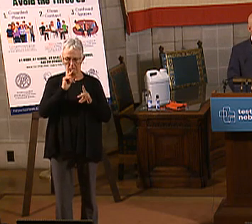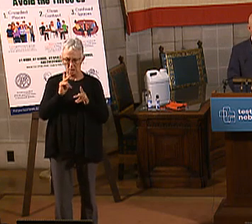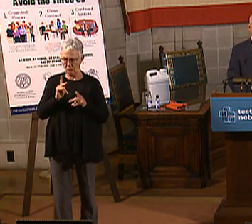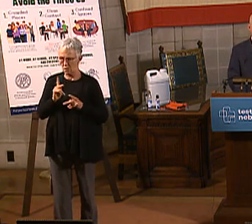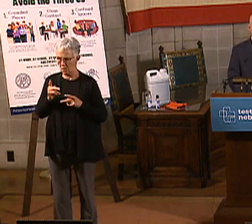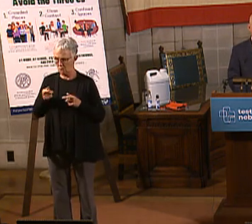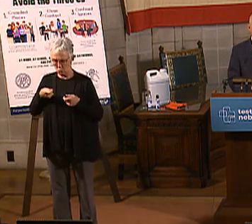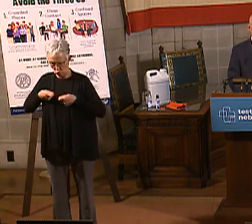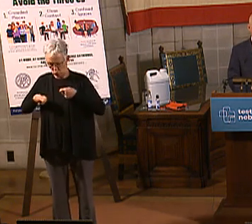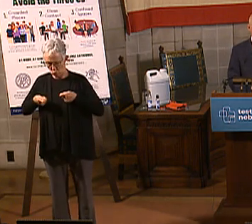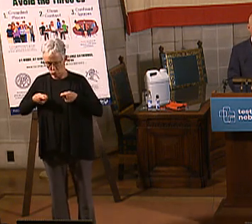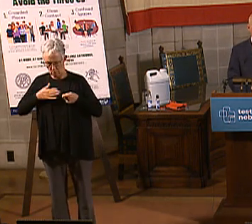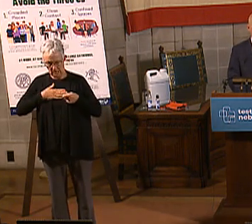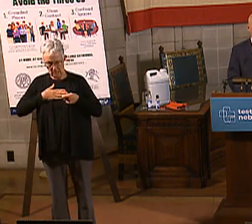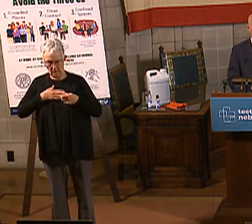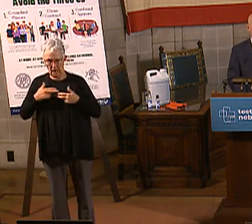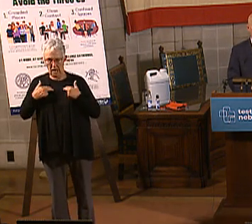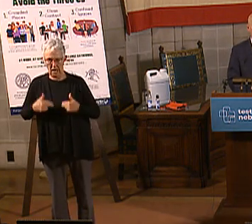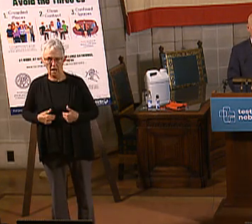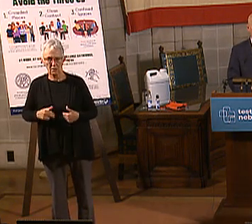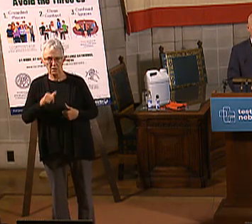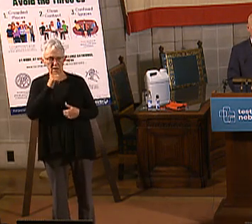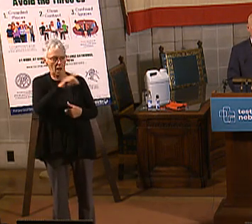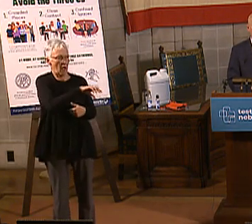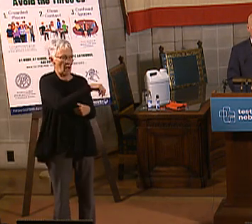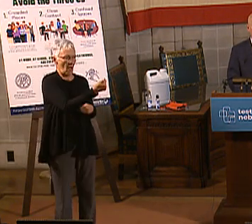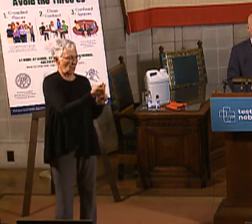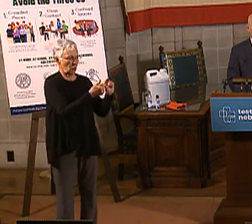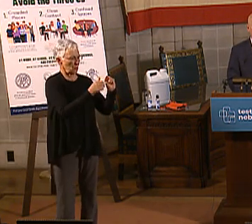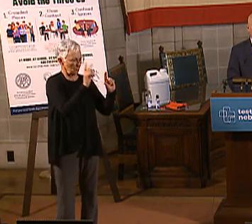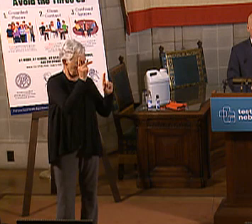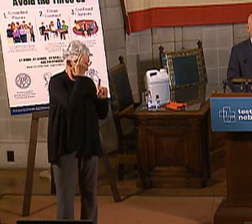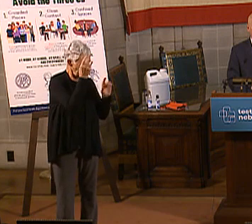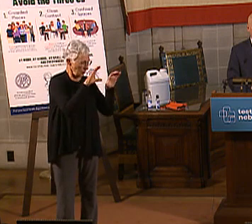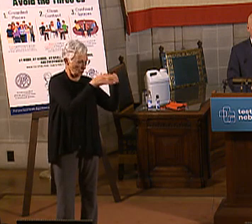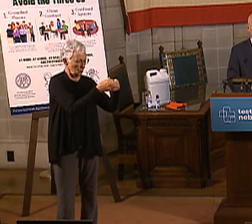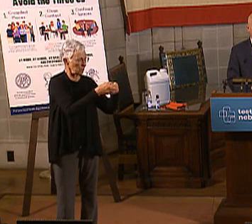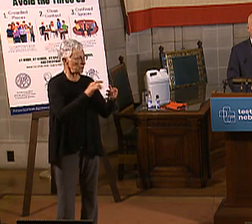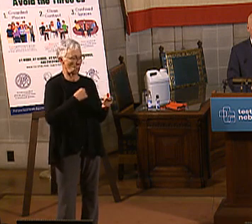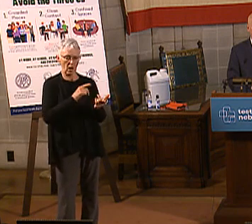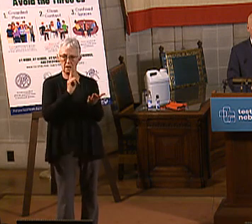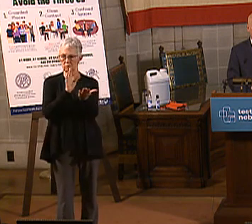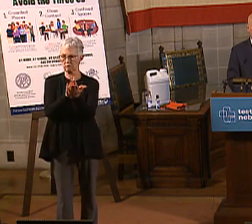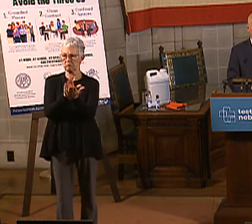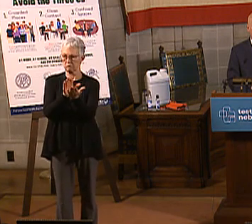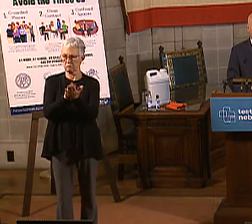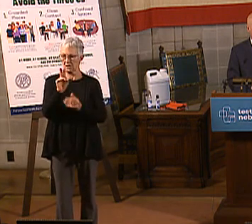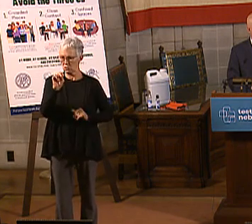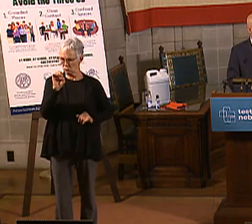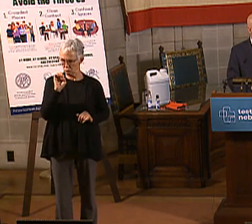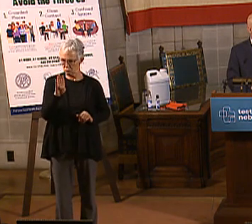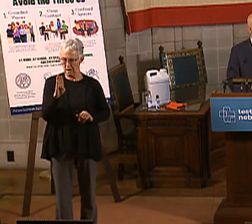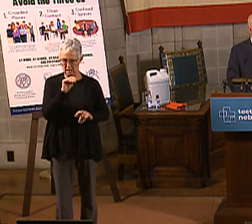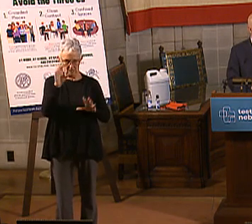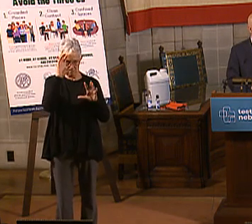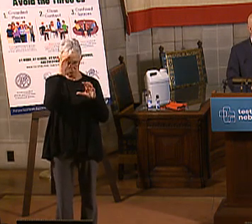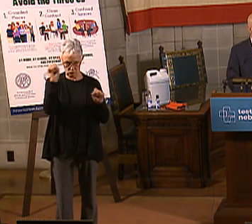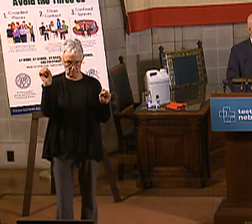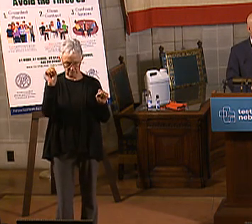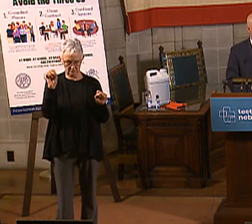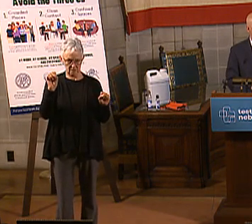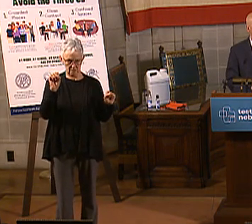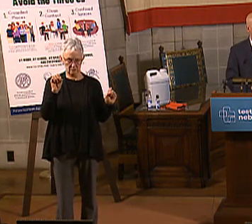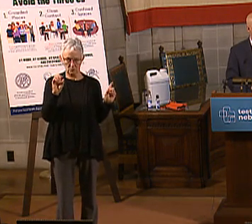not special interest groups. I applaud Governor Ricketts and the state of Nebraska for taking President Trump up on his invitation